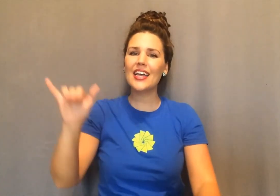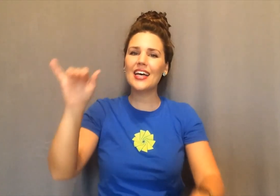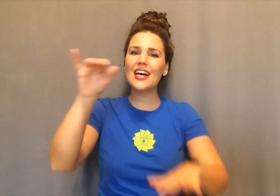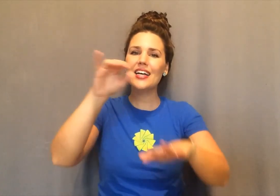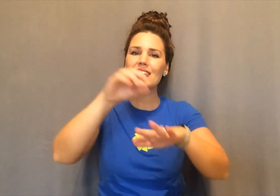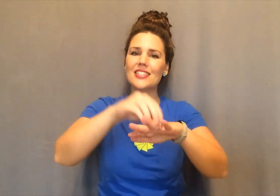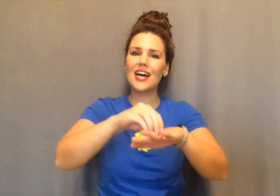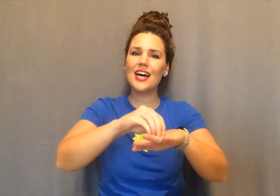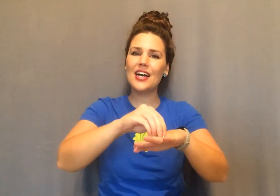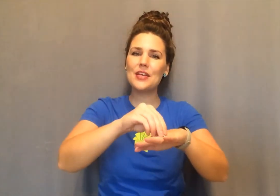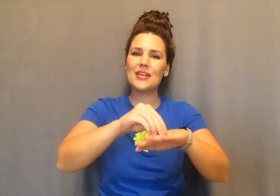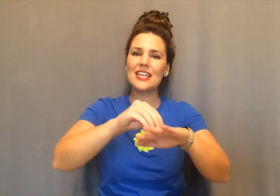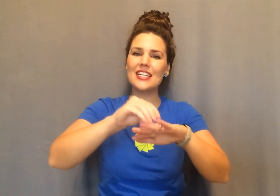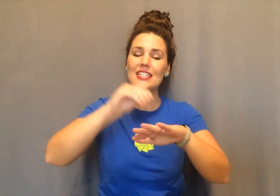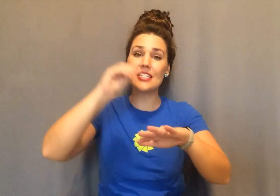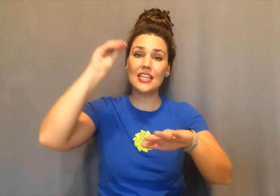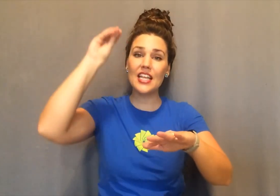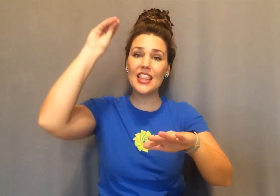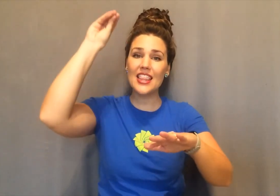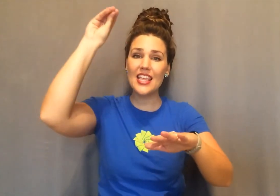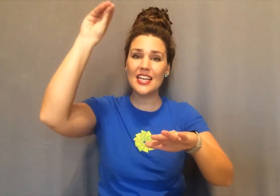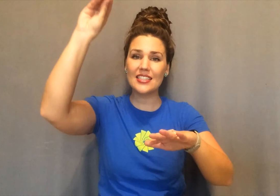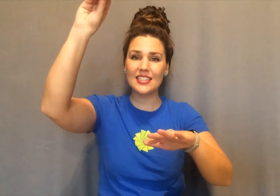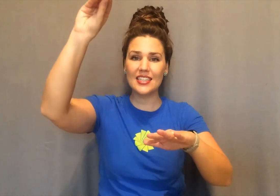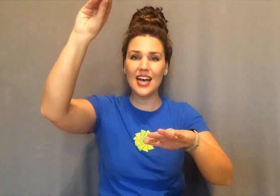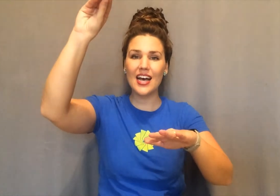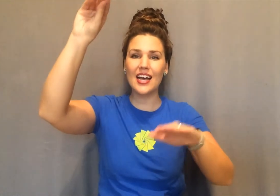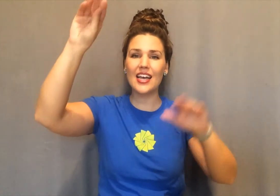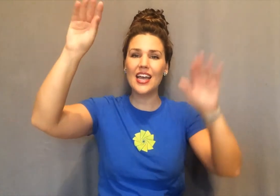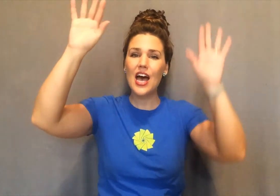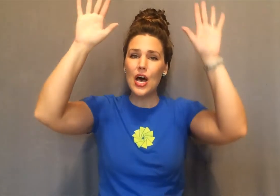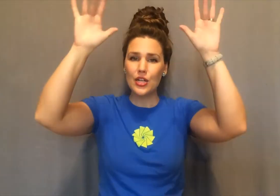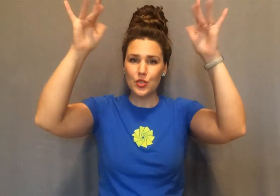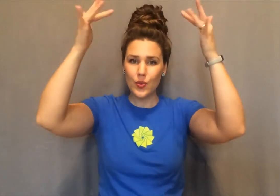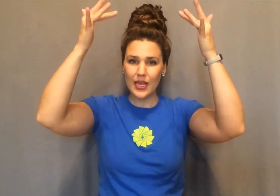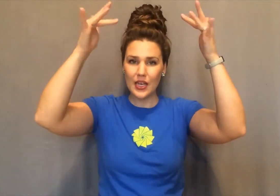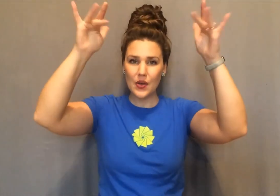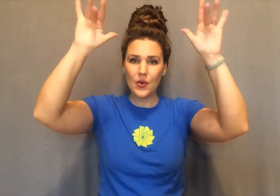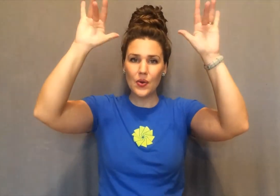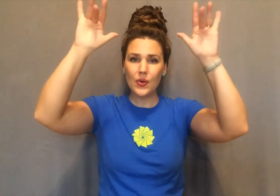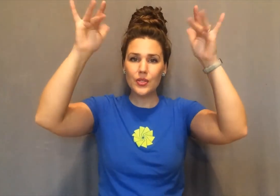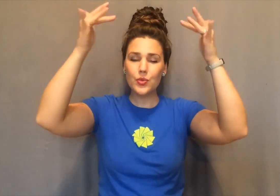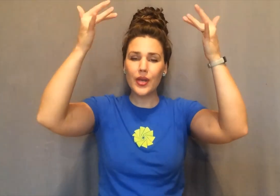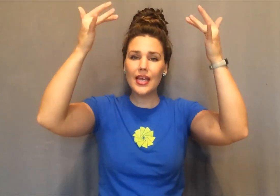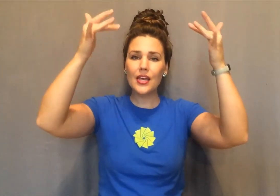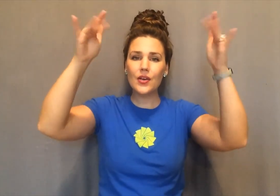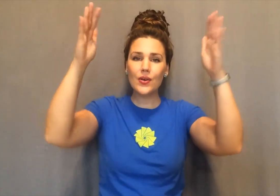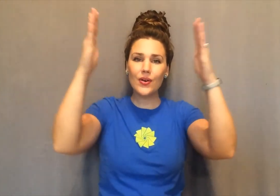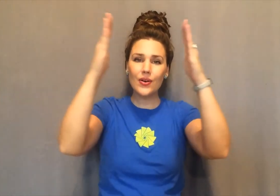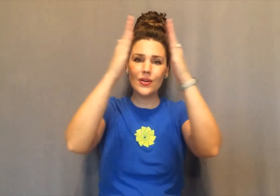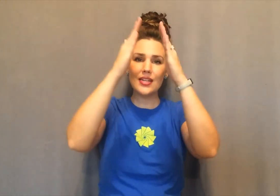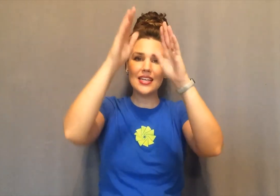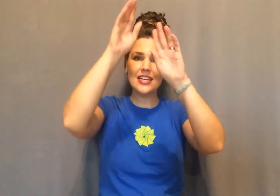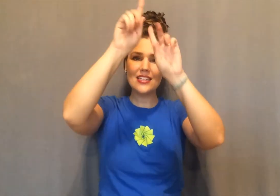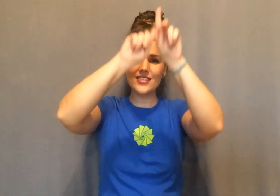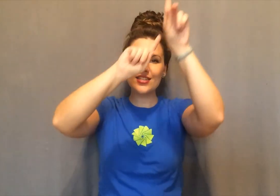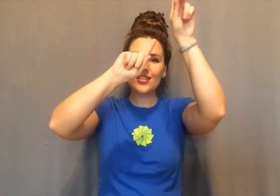a diamond in the sky. Twinkle, twinkle, twinkle, little